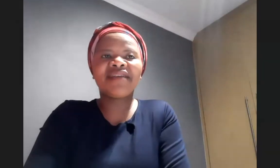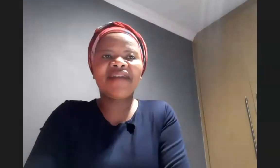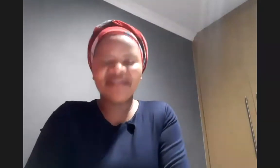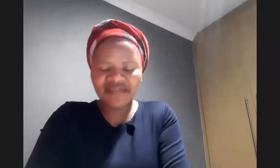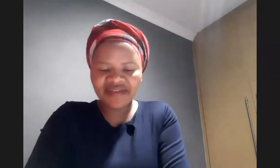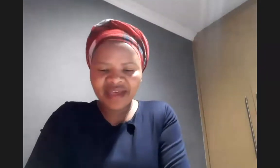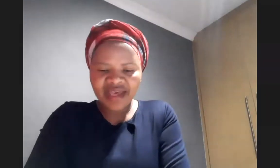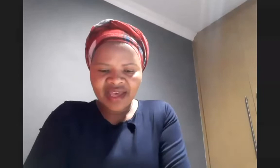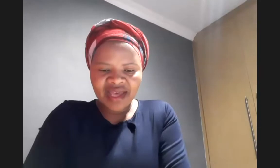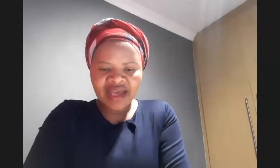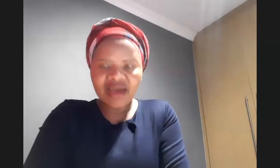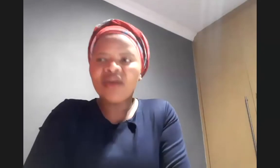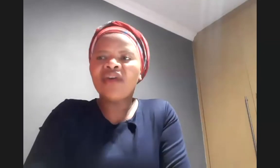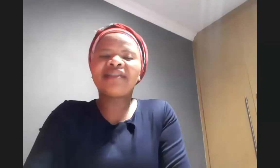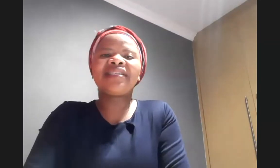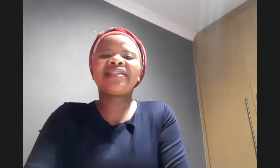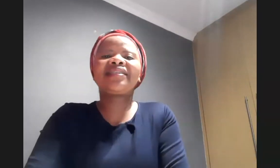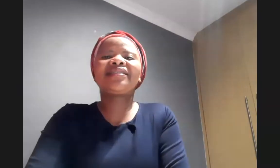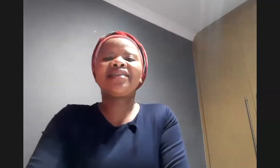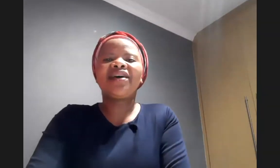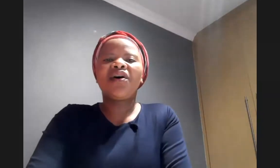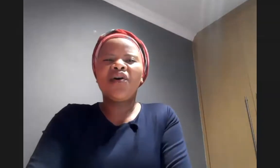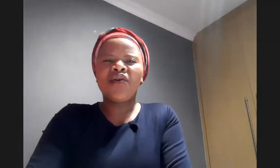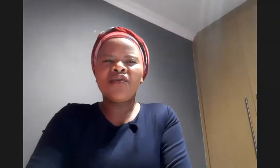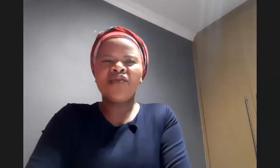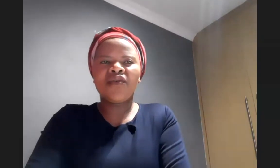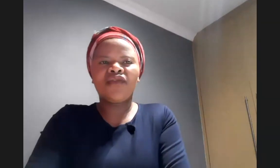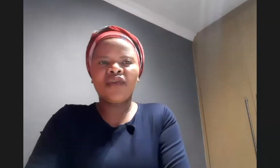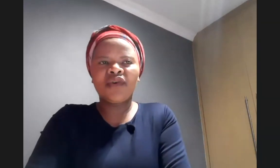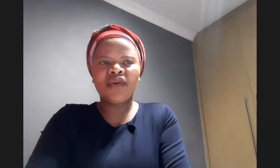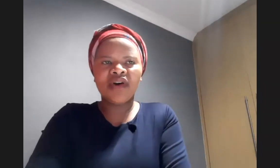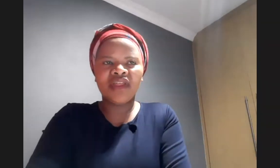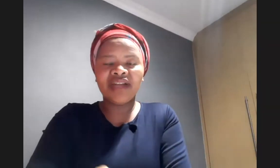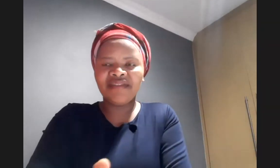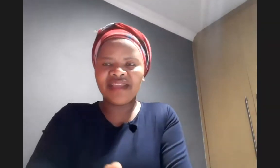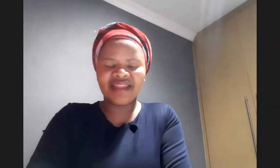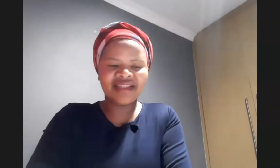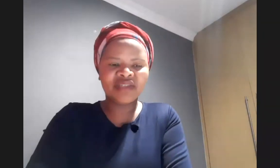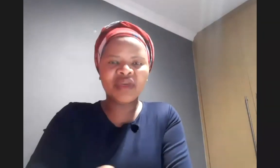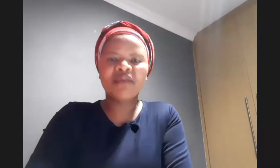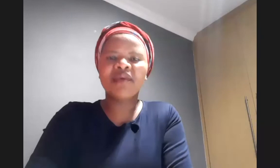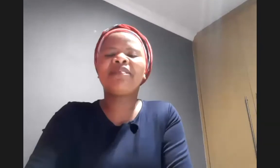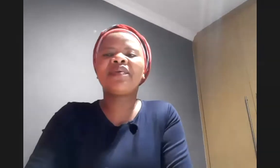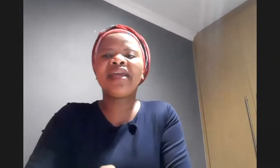five of our series oh for that faith this week we are praying